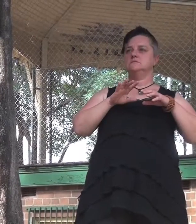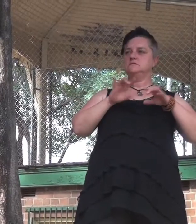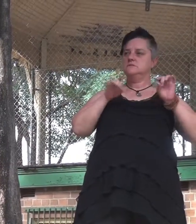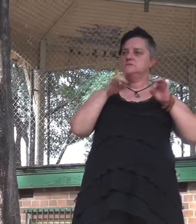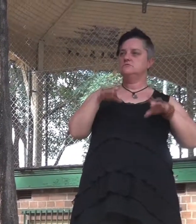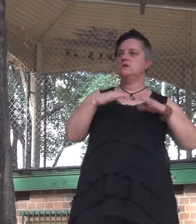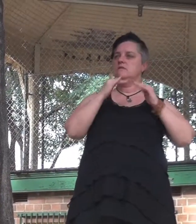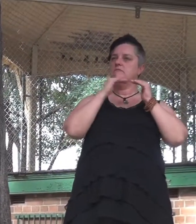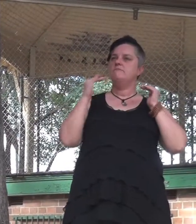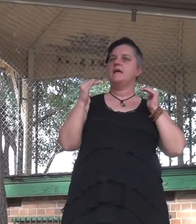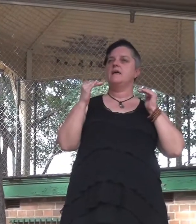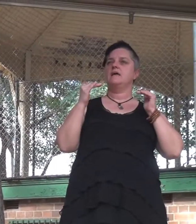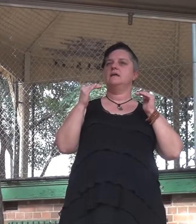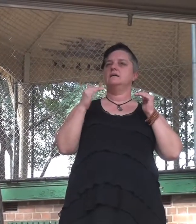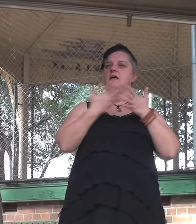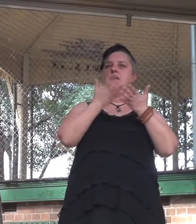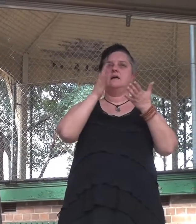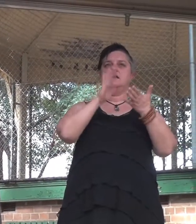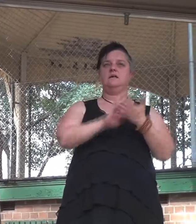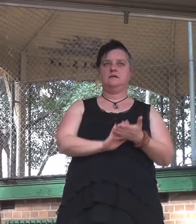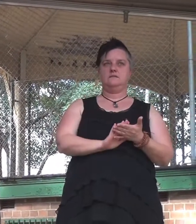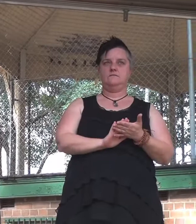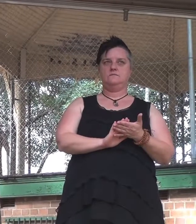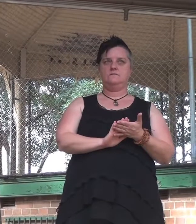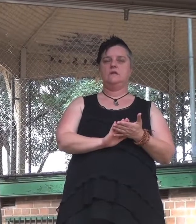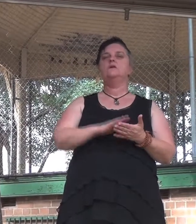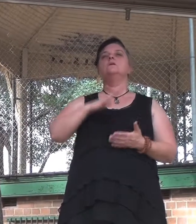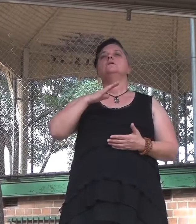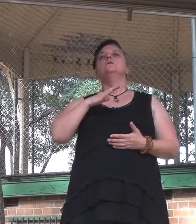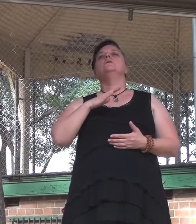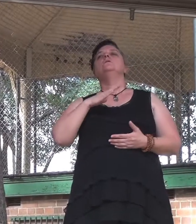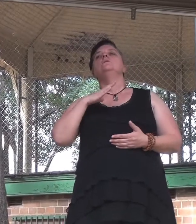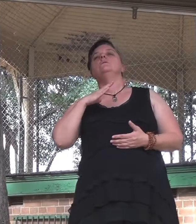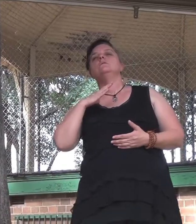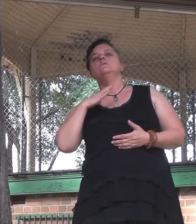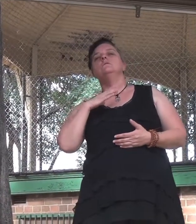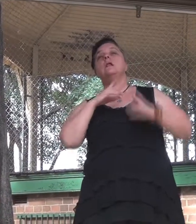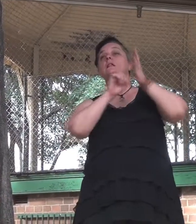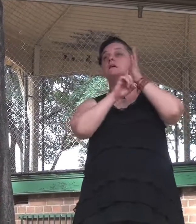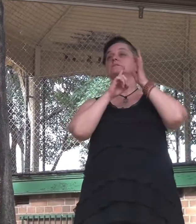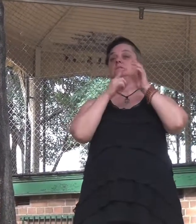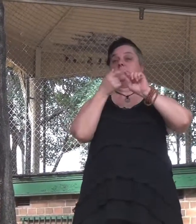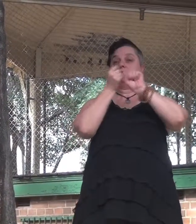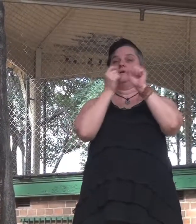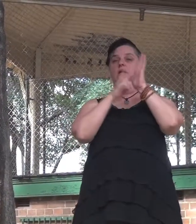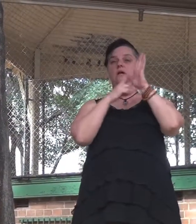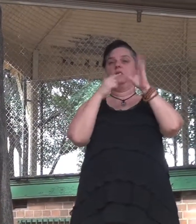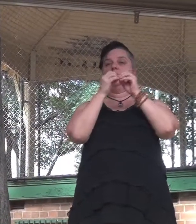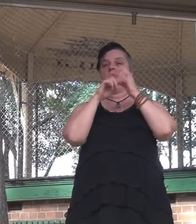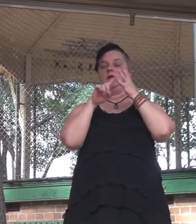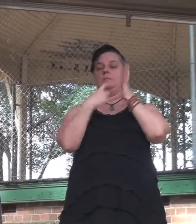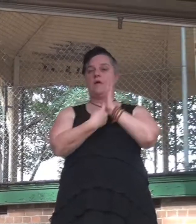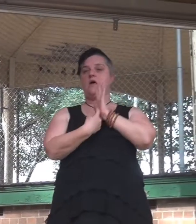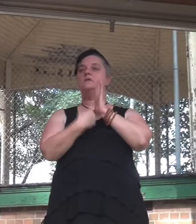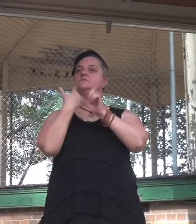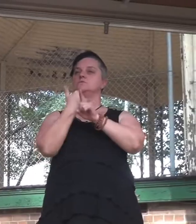Liberal Party that is happy to talk about justice and both sides do, despite what we might think, but do not deliver it.